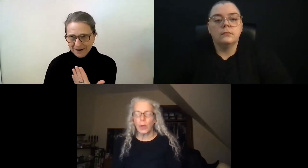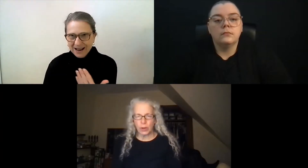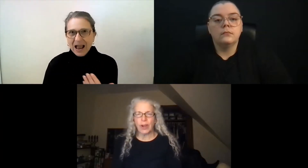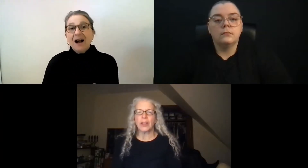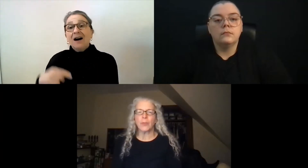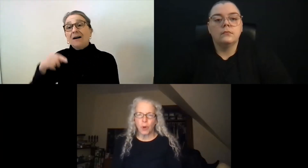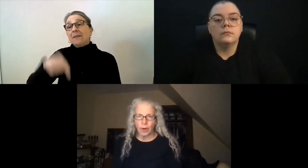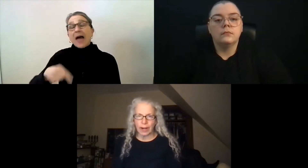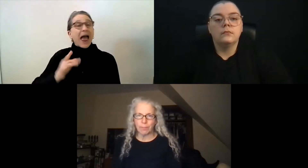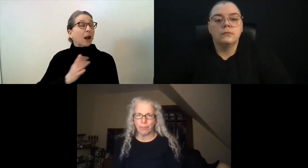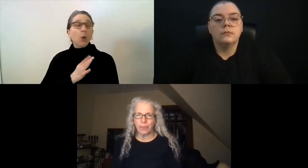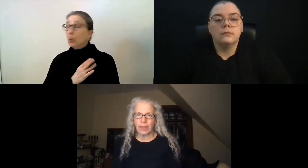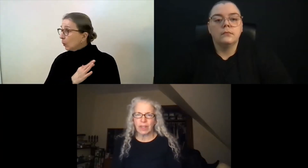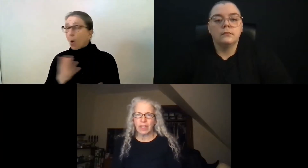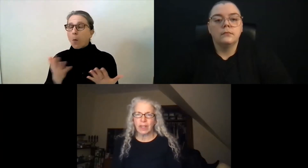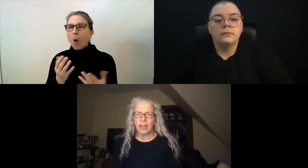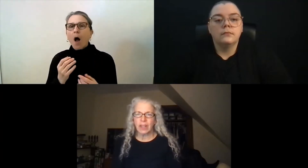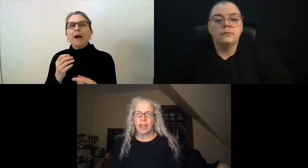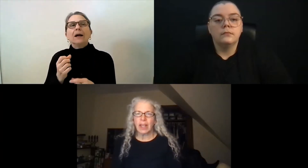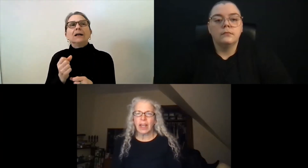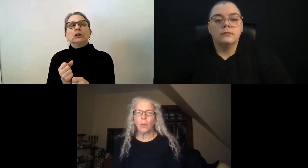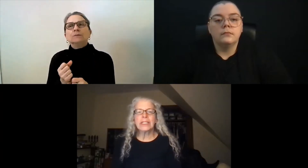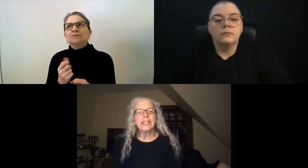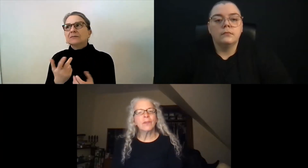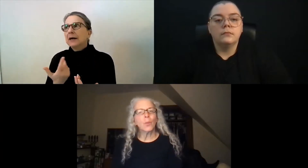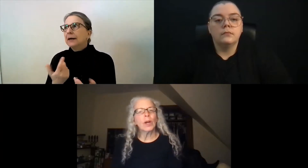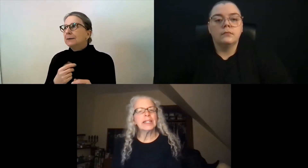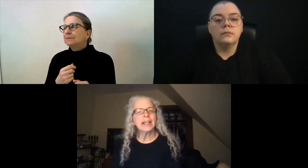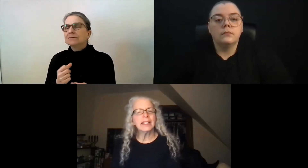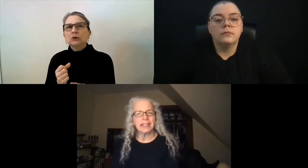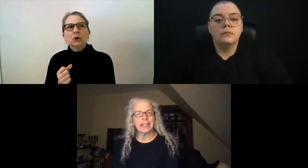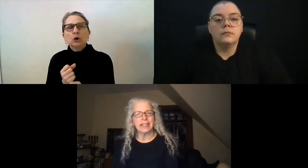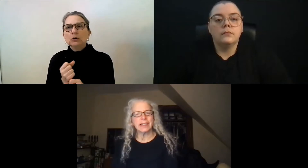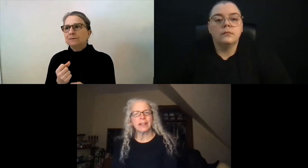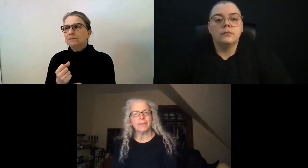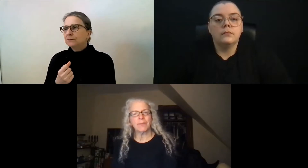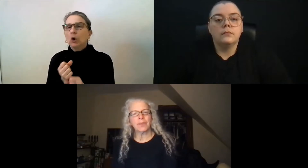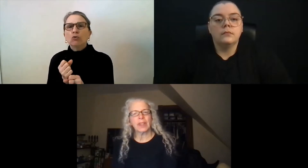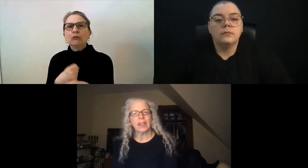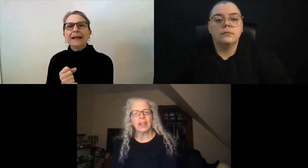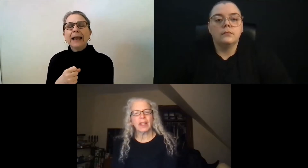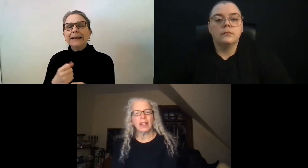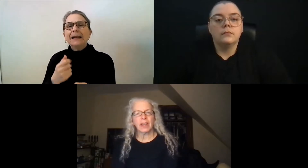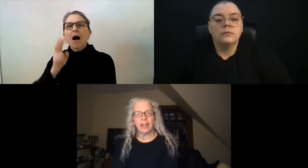we created the program. And what it does is